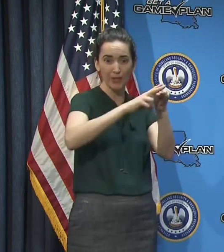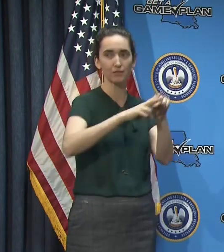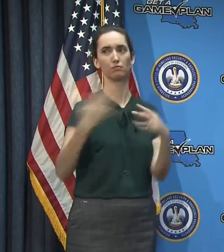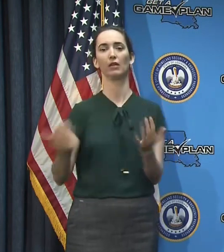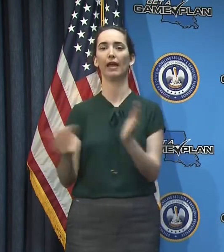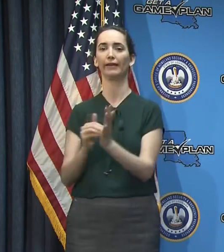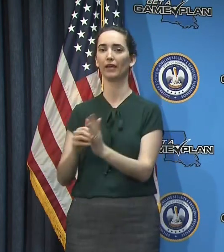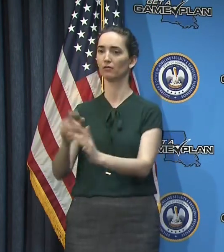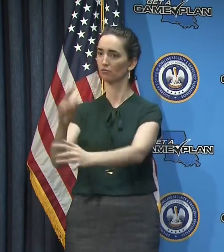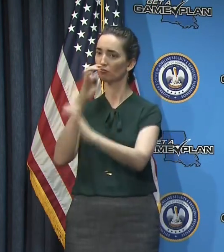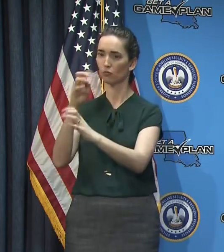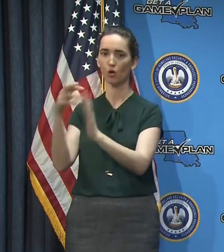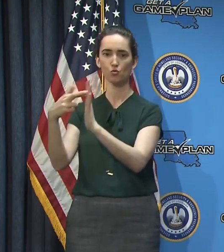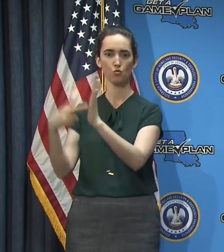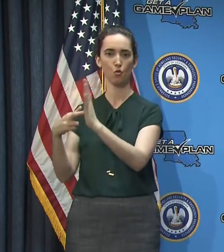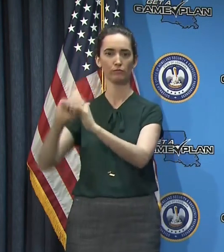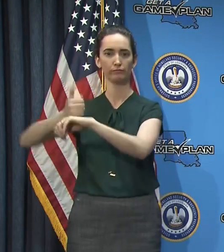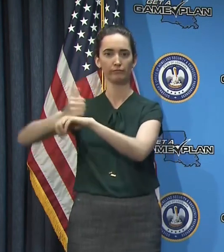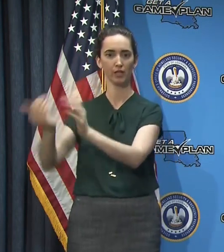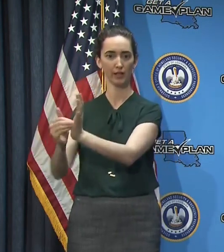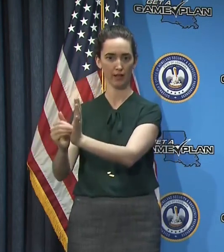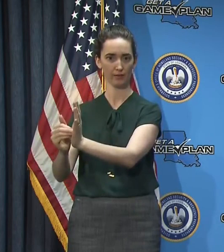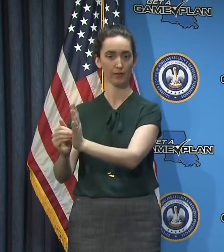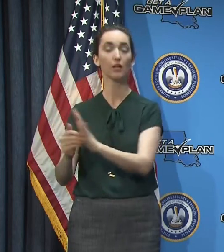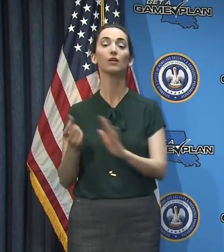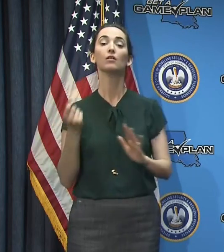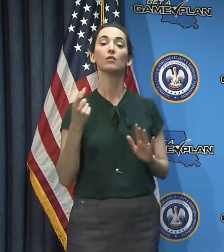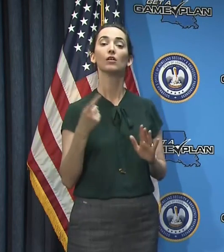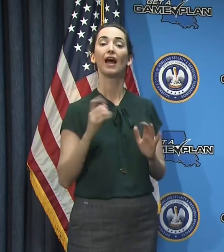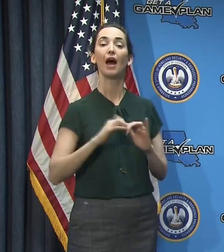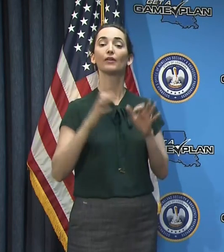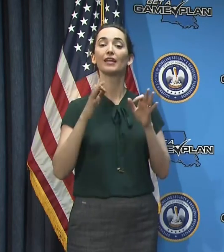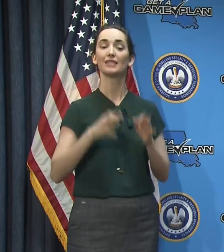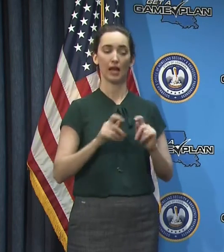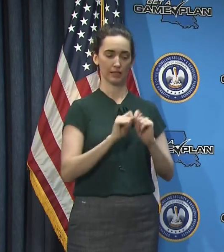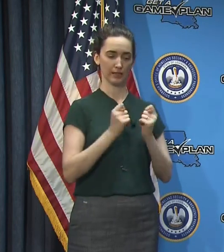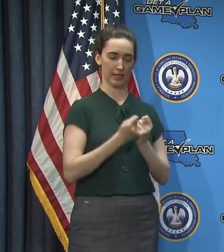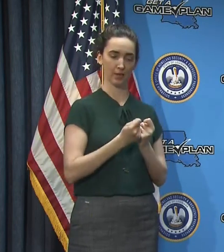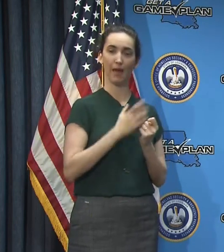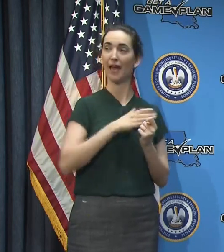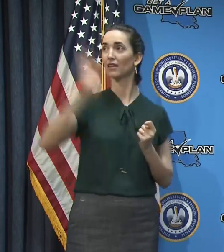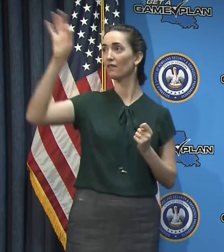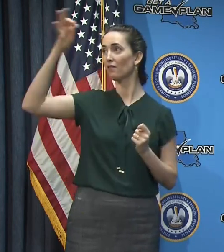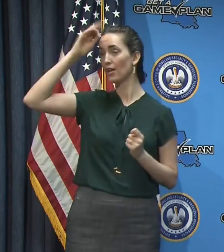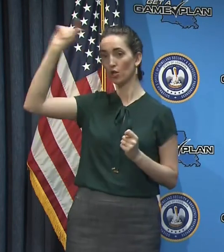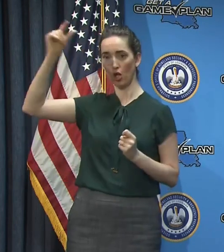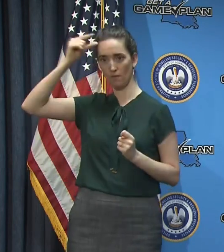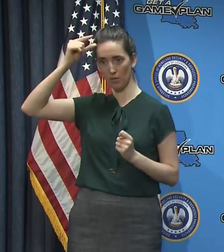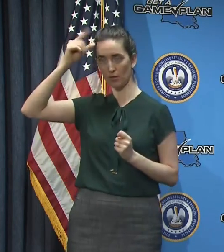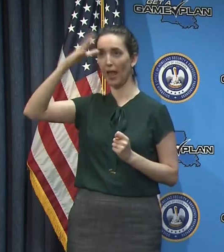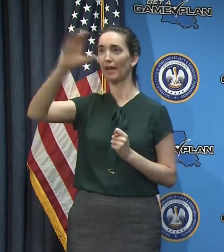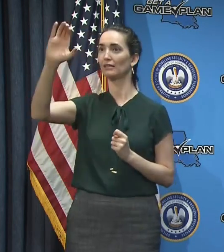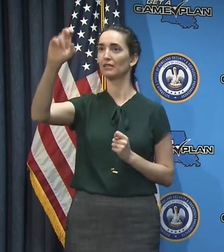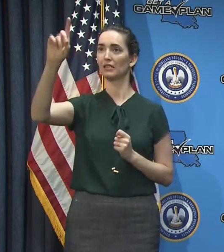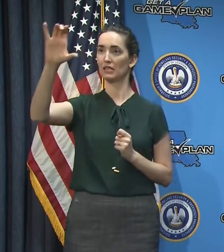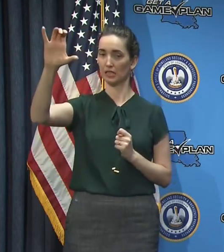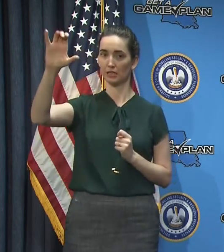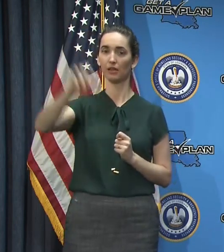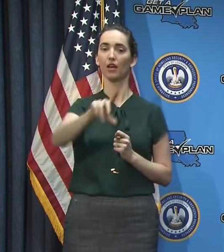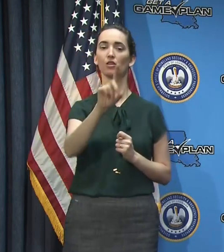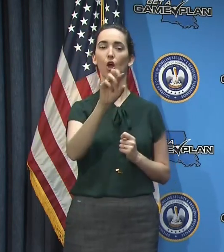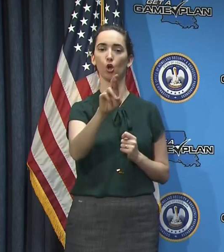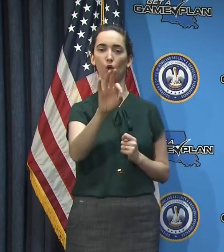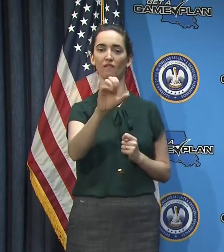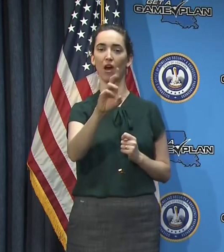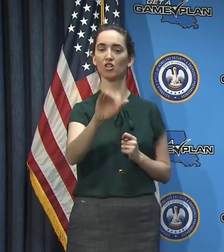but we will do this, uh, as a team working with the federal government and the folks at CDC, uh, and working with Dr.